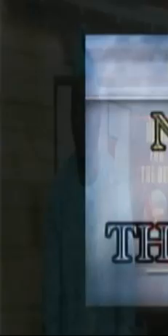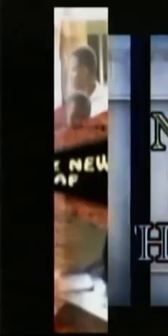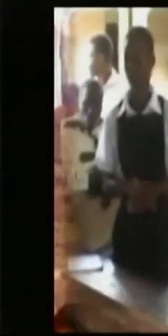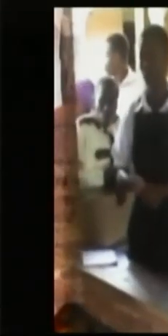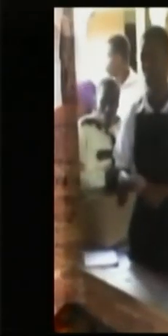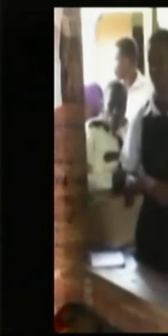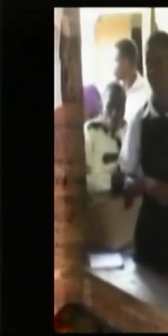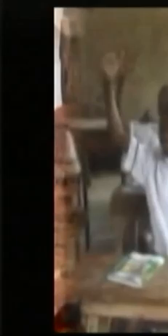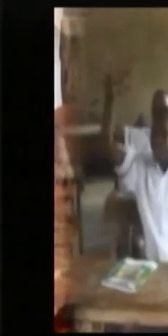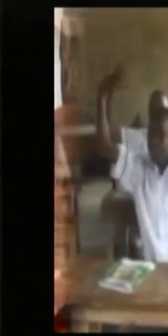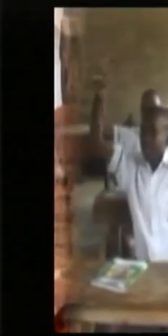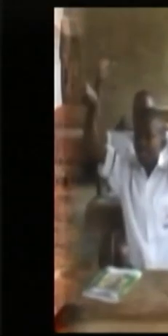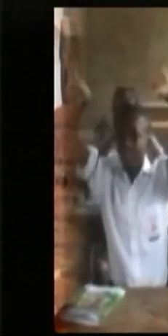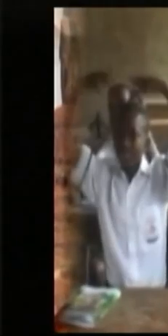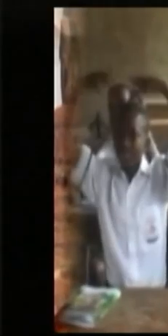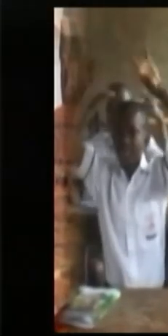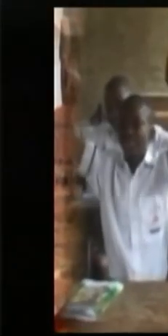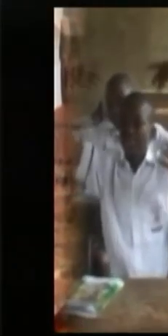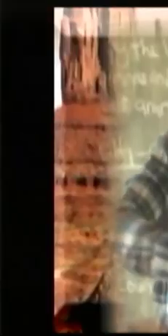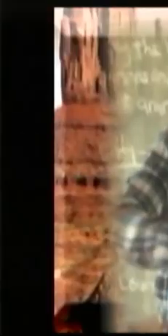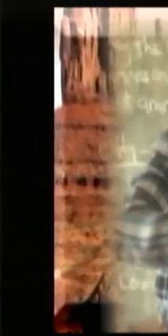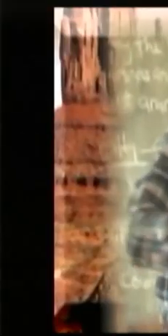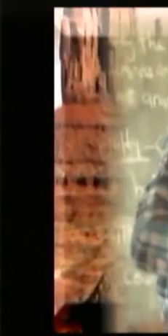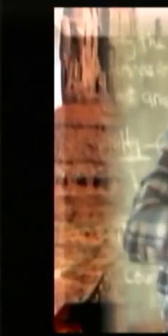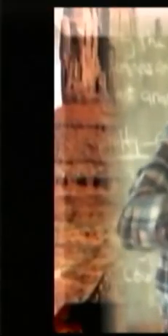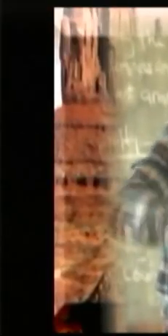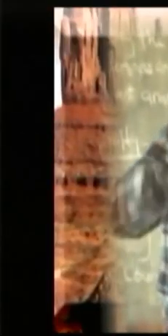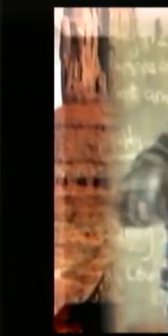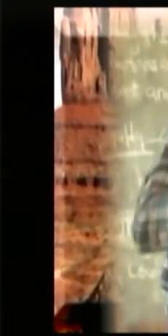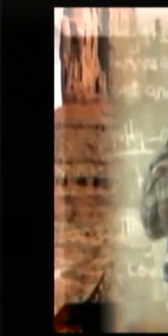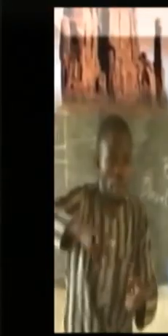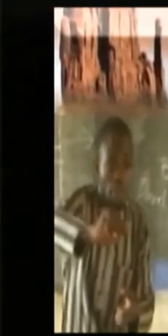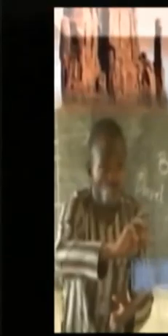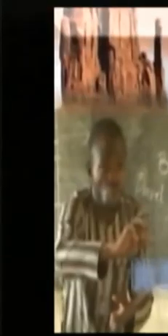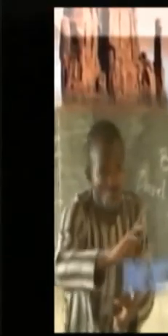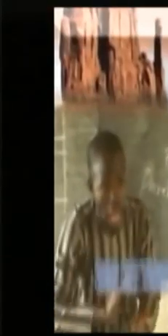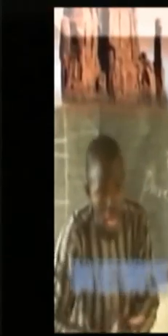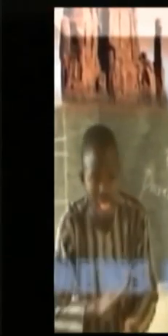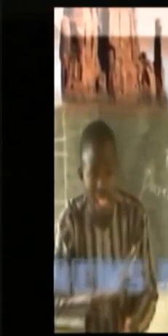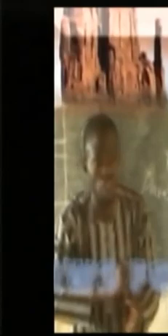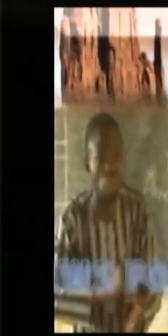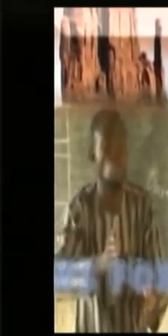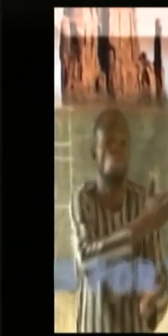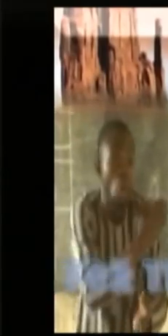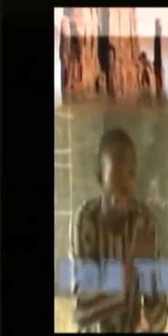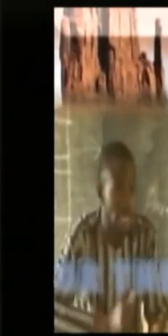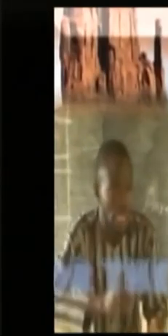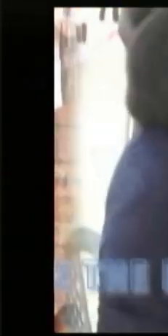News night. News for Deaf. Good night.